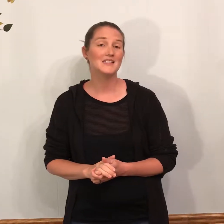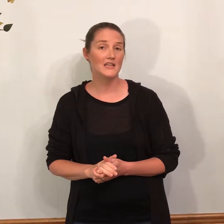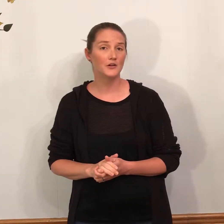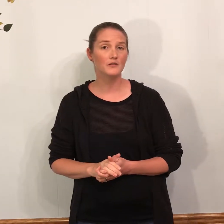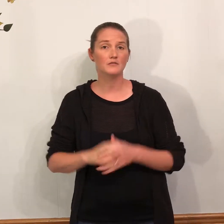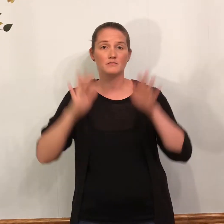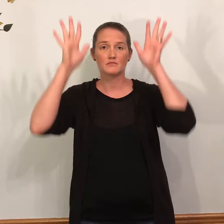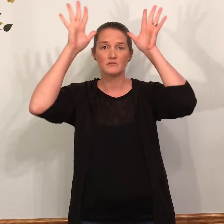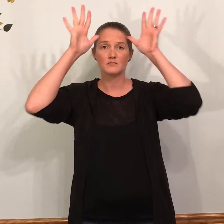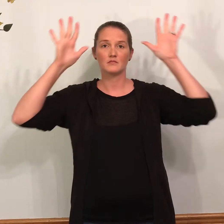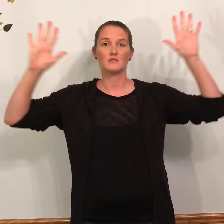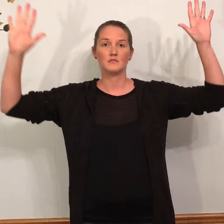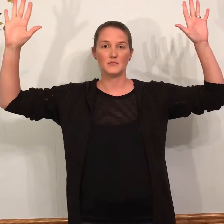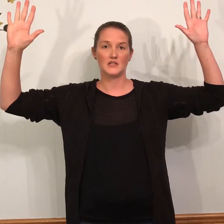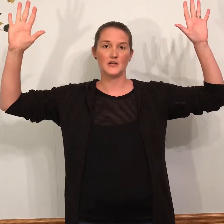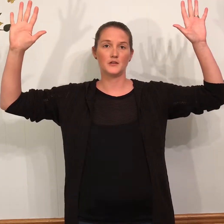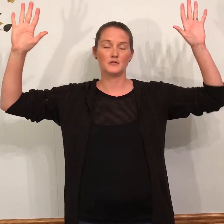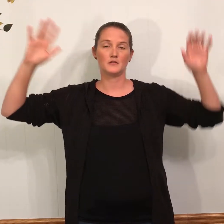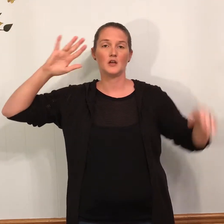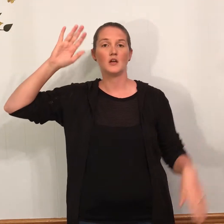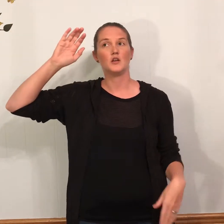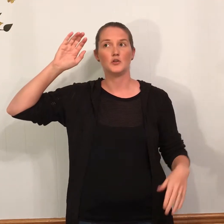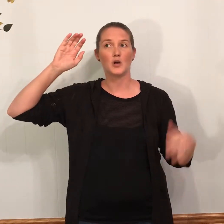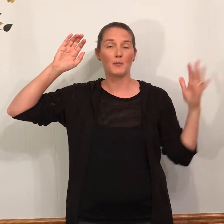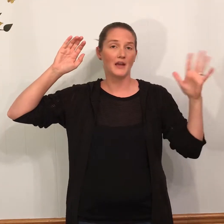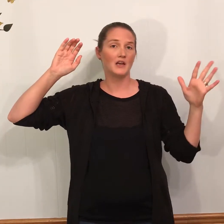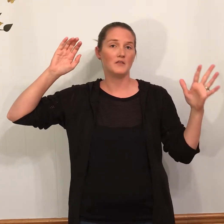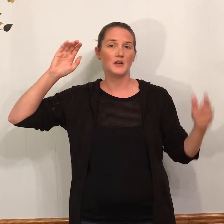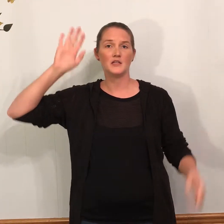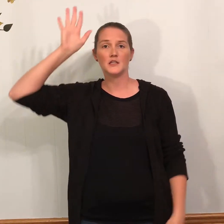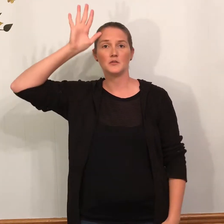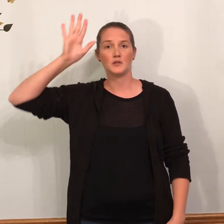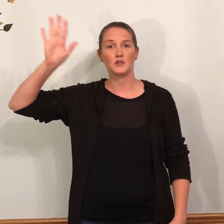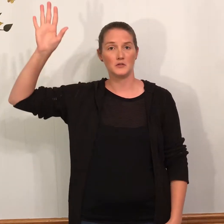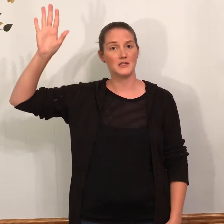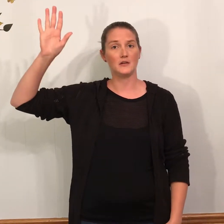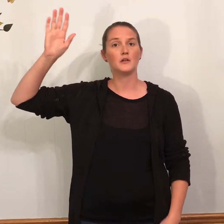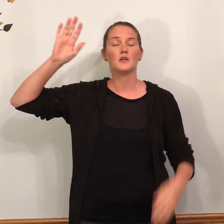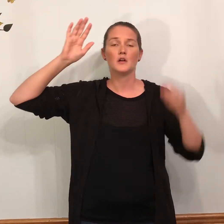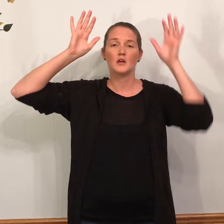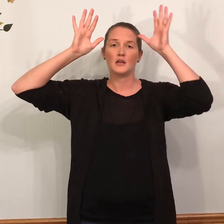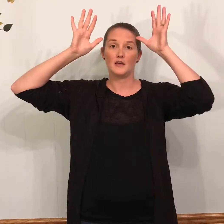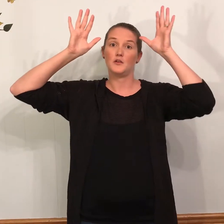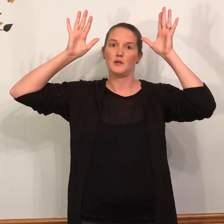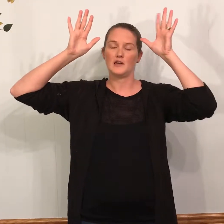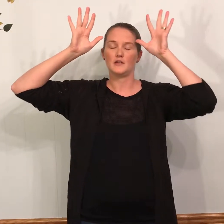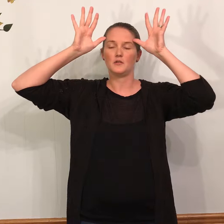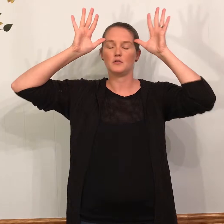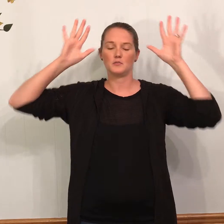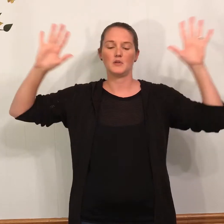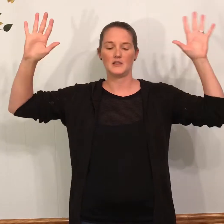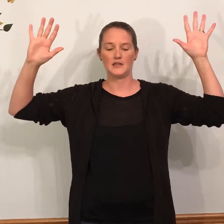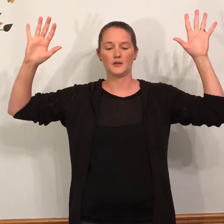Deer. Deer. You can drop a hand if you need to, and do deer, if you need to. Deer.